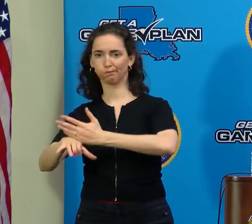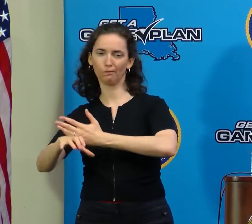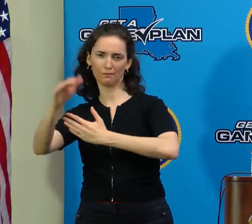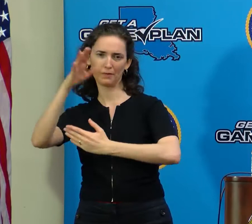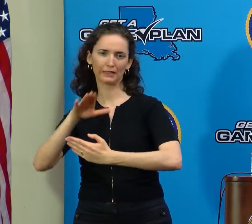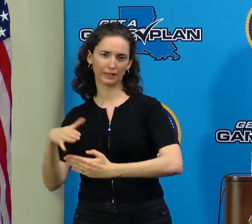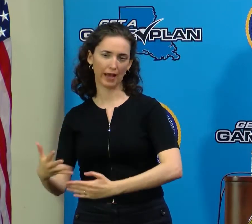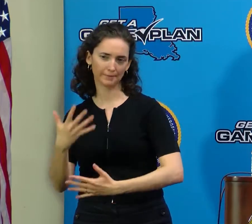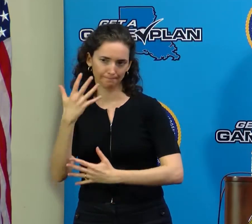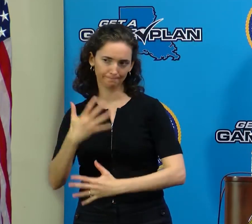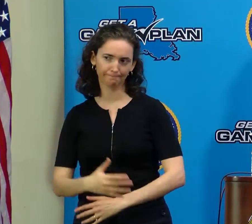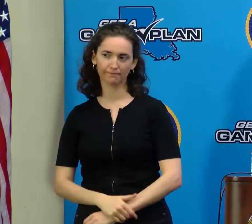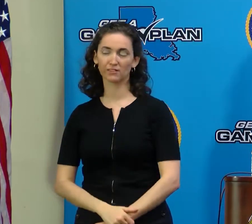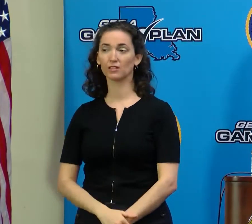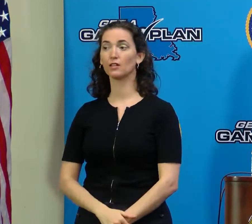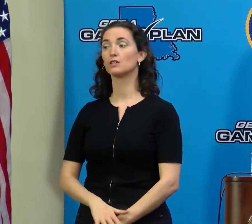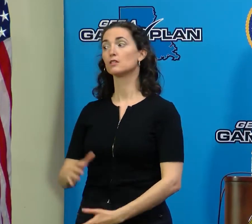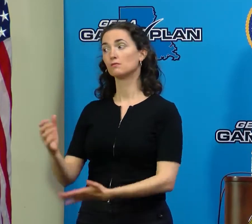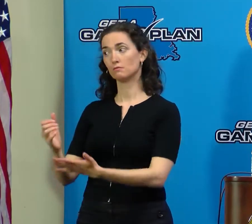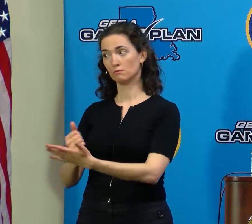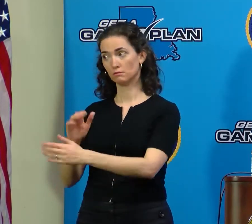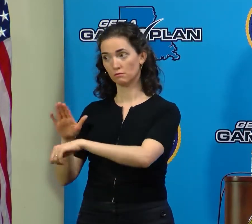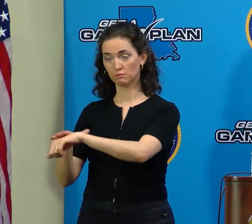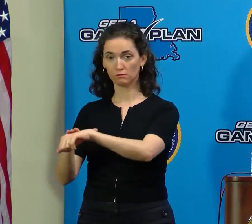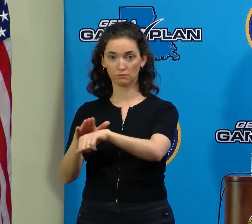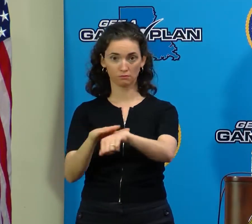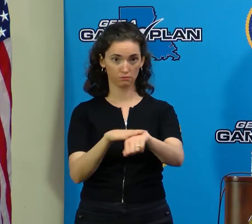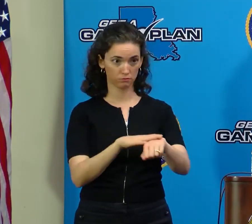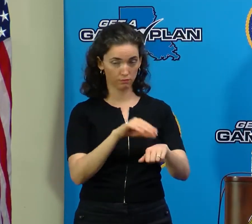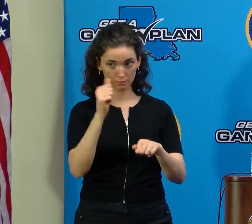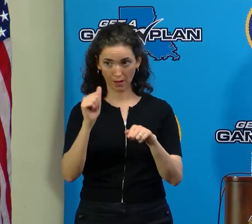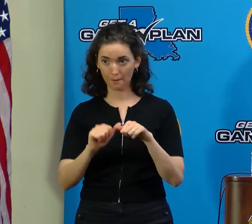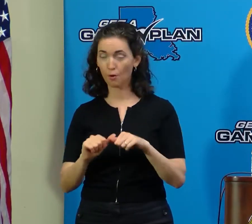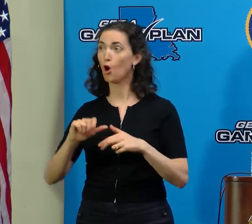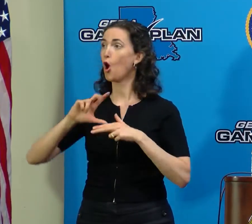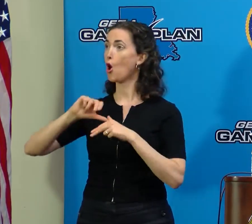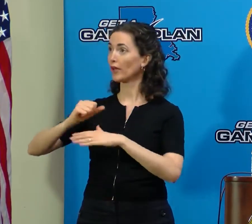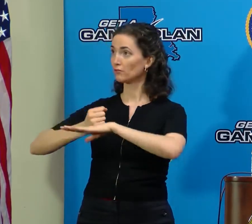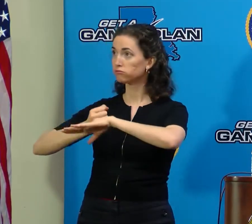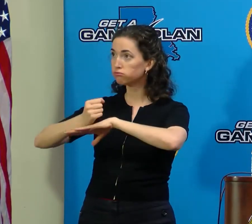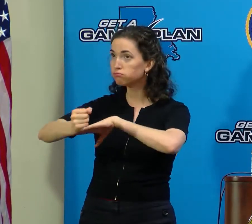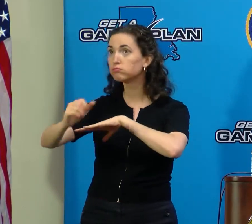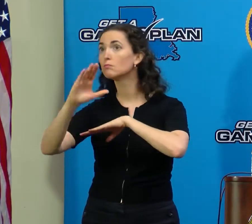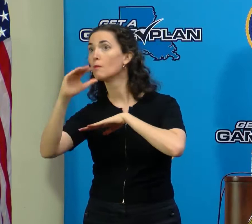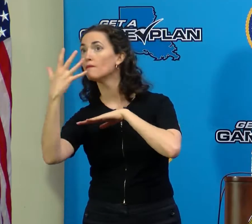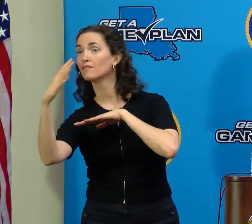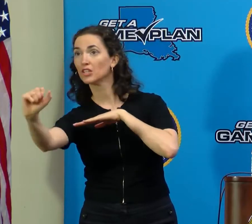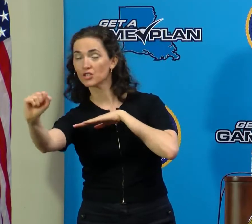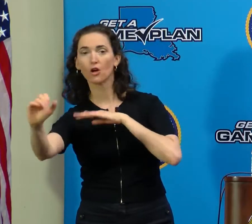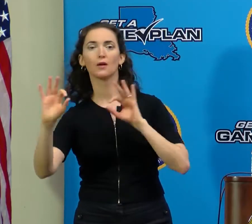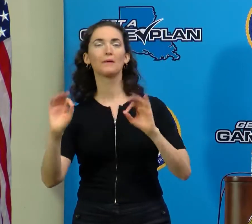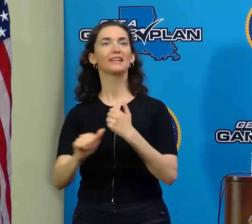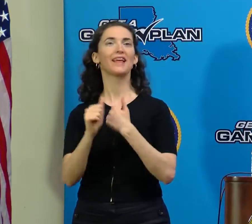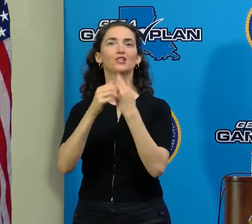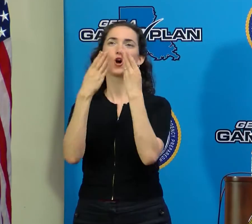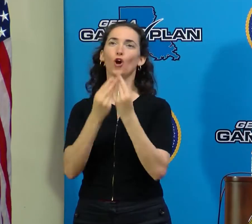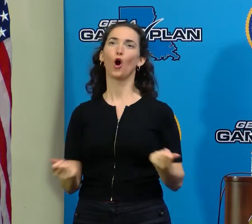And it's a good time to remind people that just because the storm has passed, it doesn't mean the dangers have not. As we've talked about before,